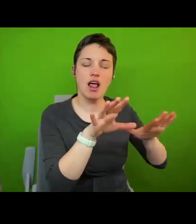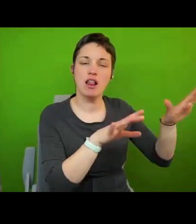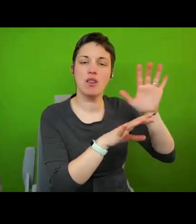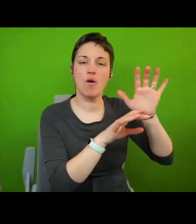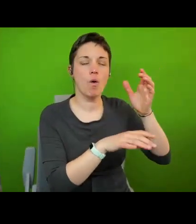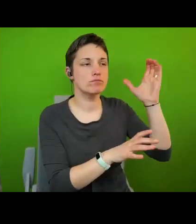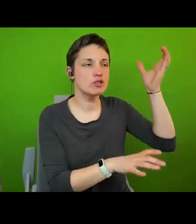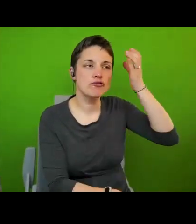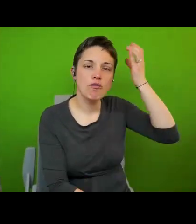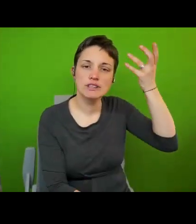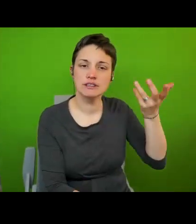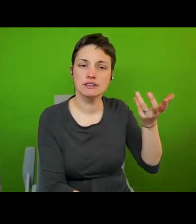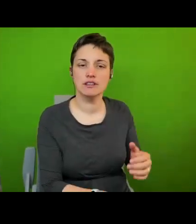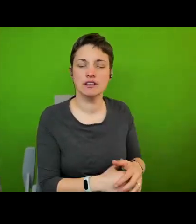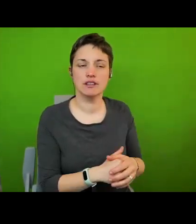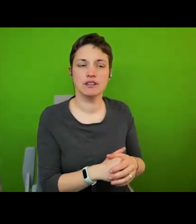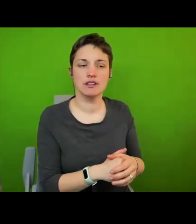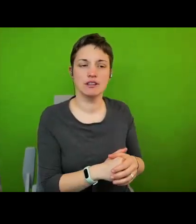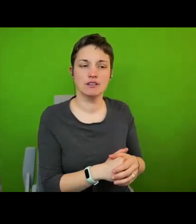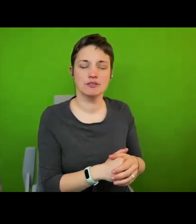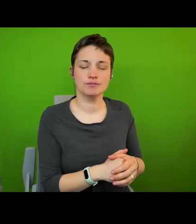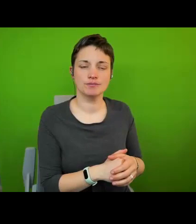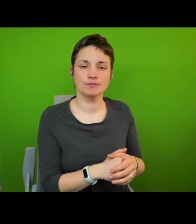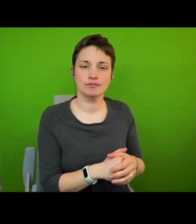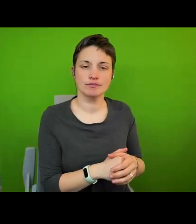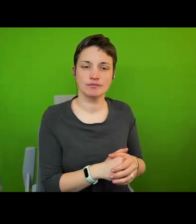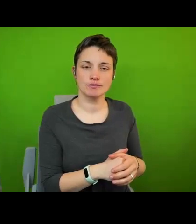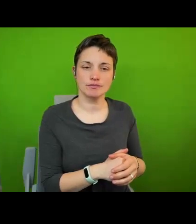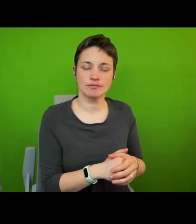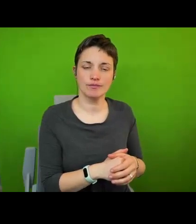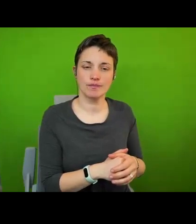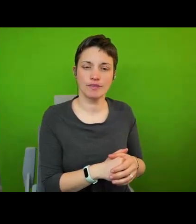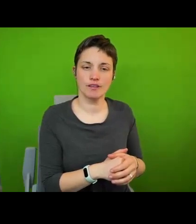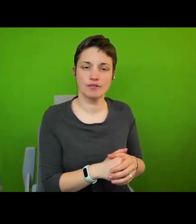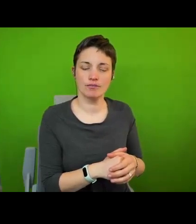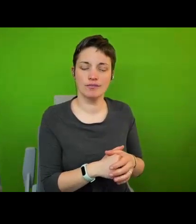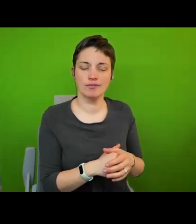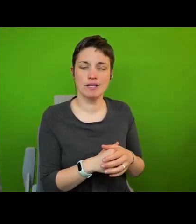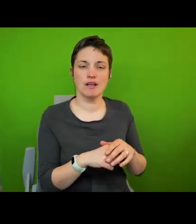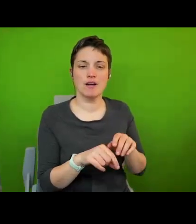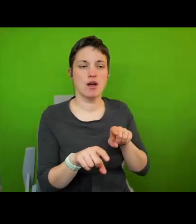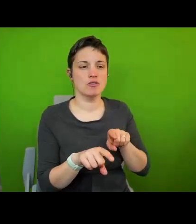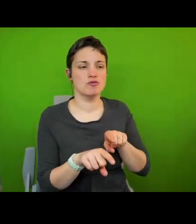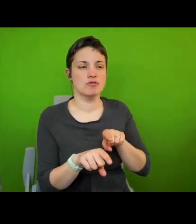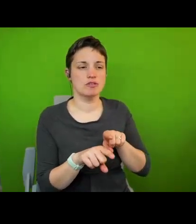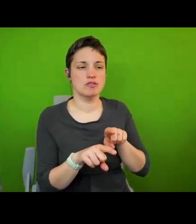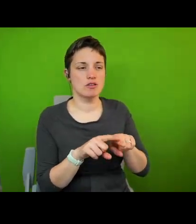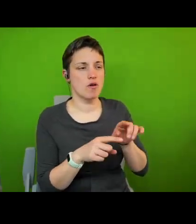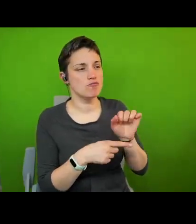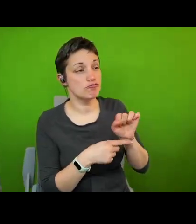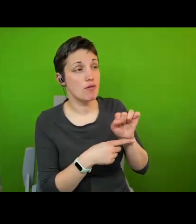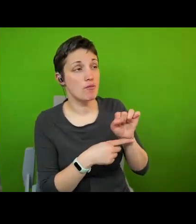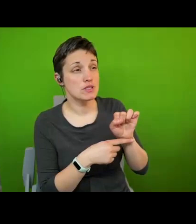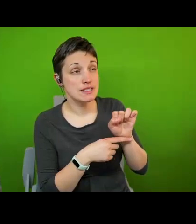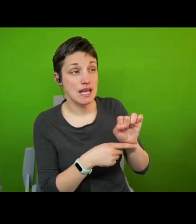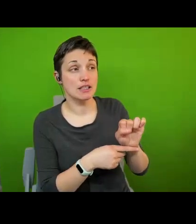and perhaps even overcoming the well-established triad of human rights protection promotion and